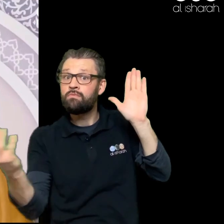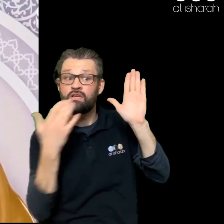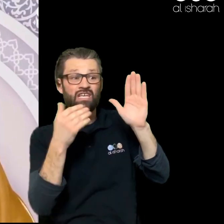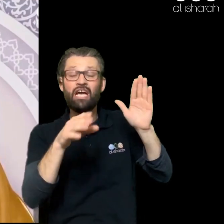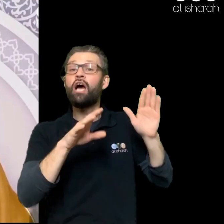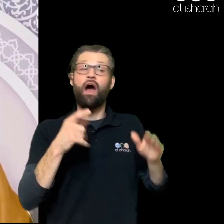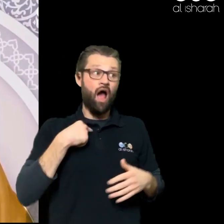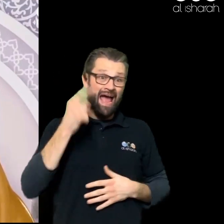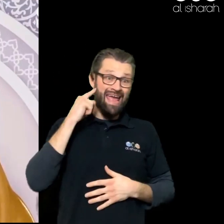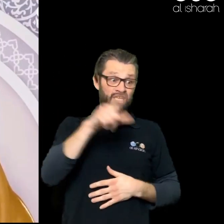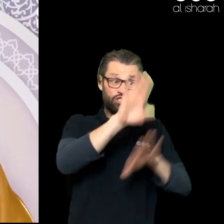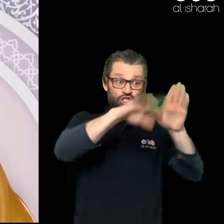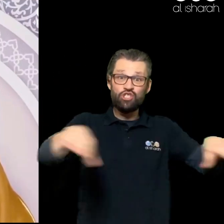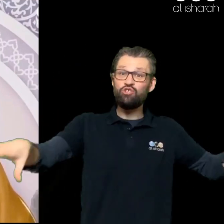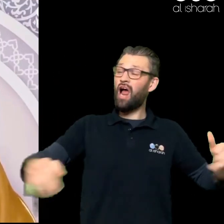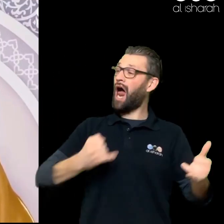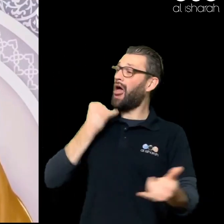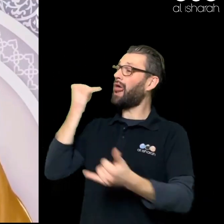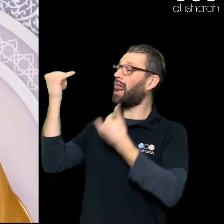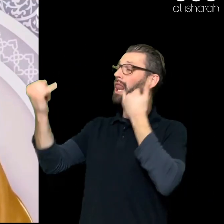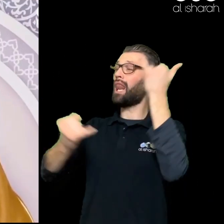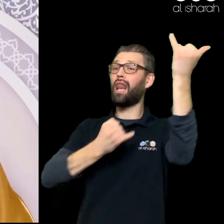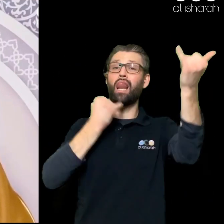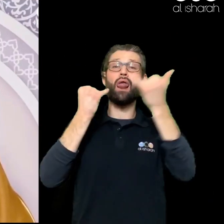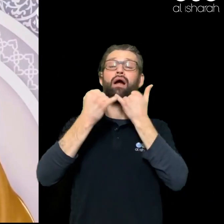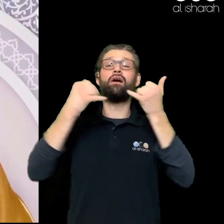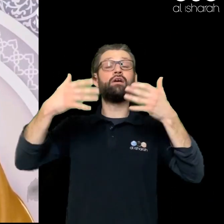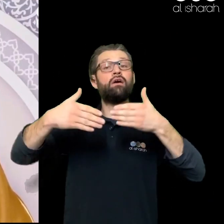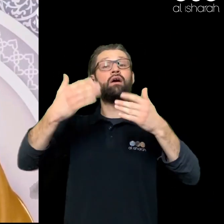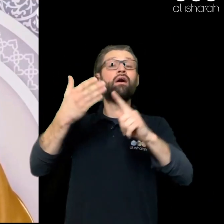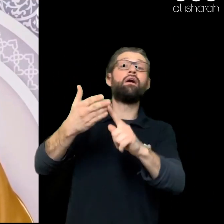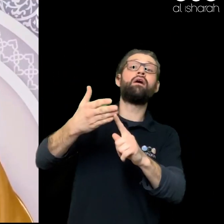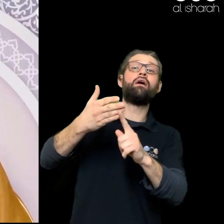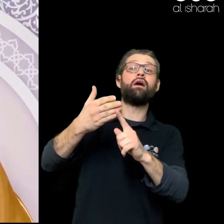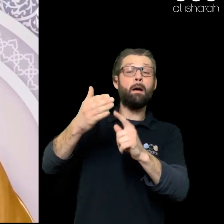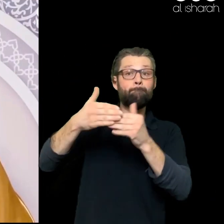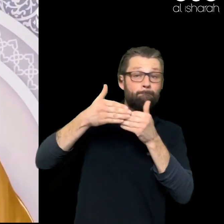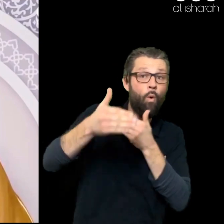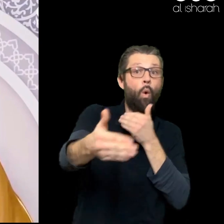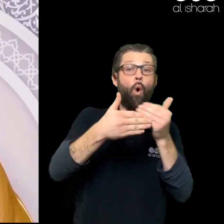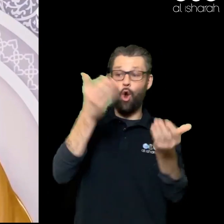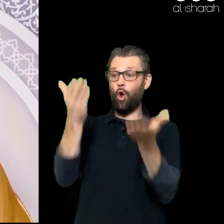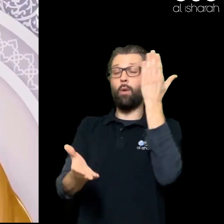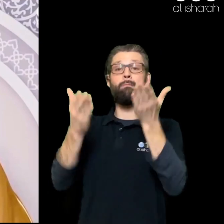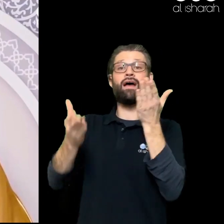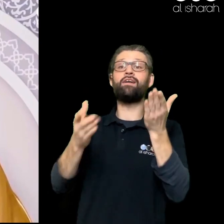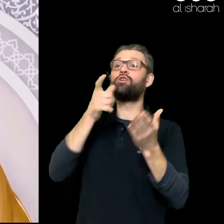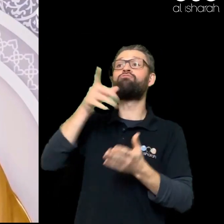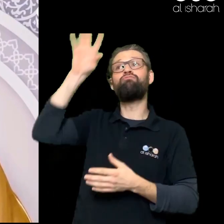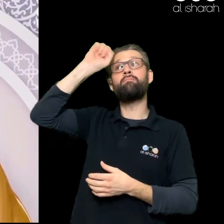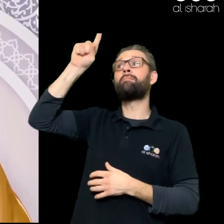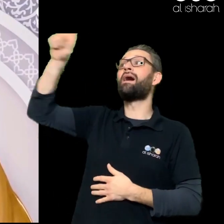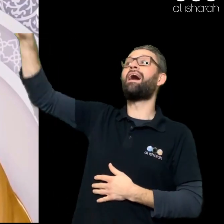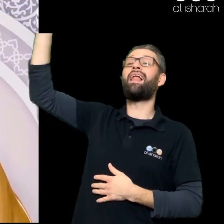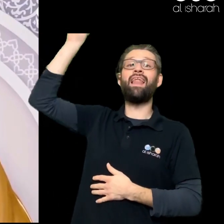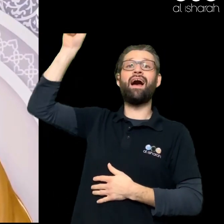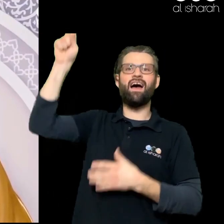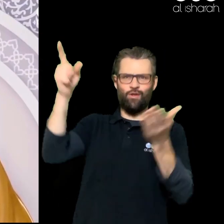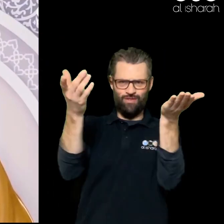Ever Utter The Remembrance Of Allah What Part Of The Scale Would You Like To Be Tipped My Beloved Children Please Let's